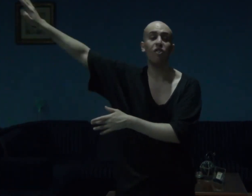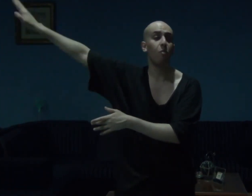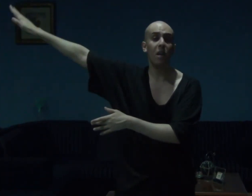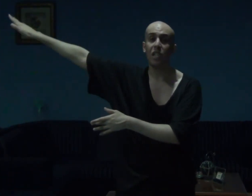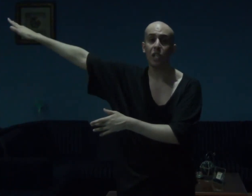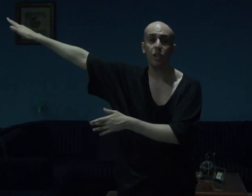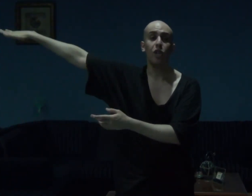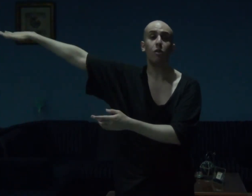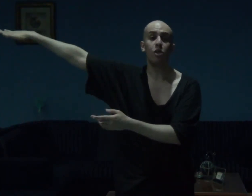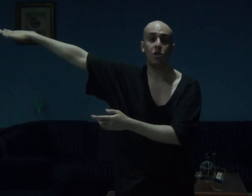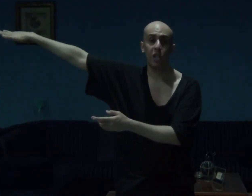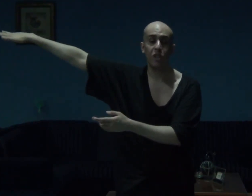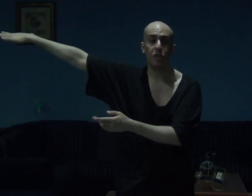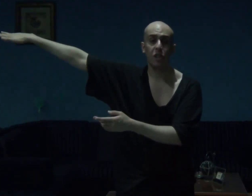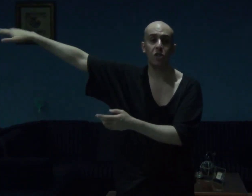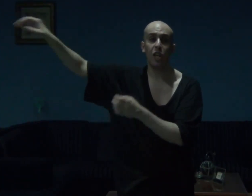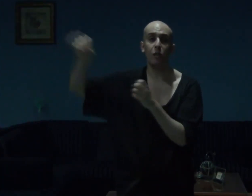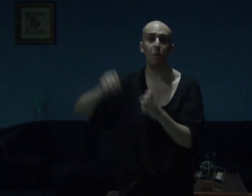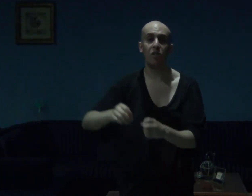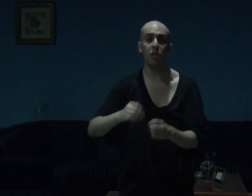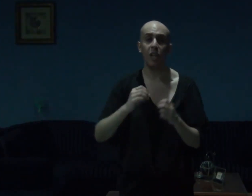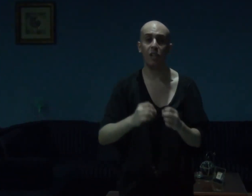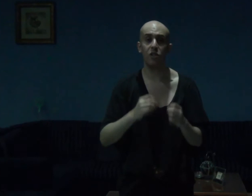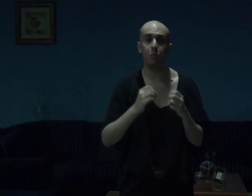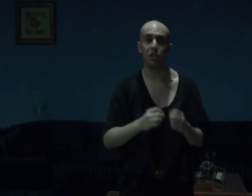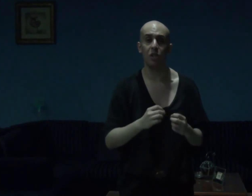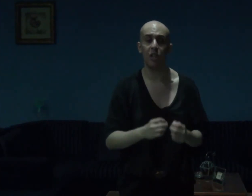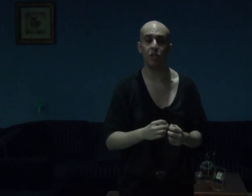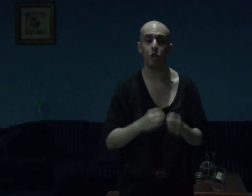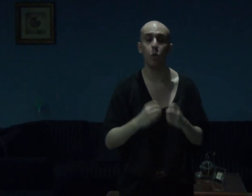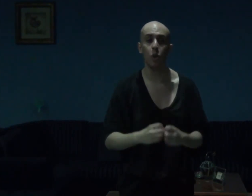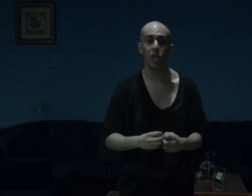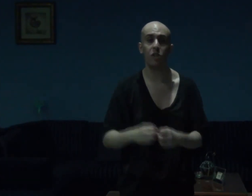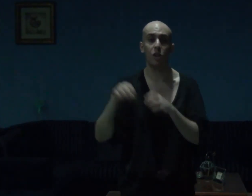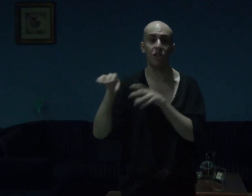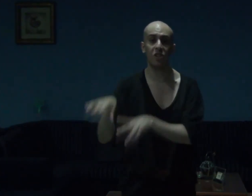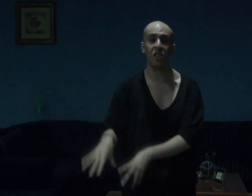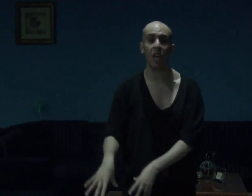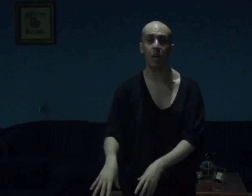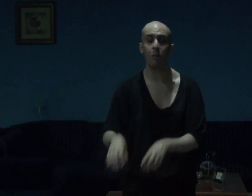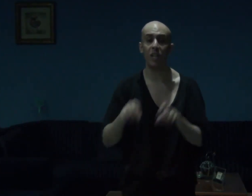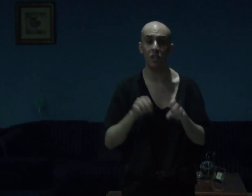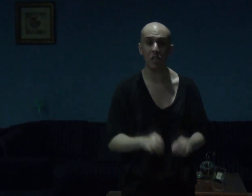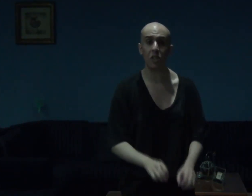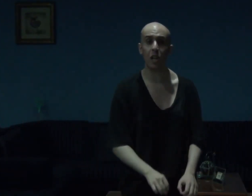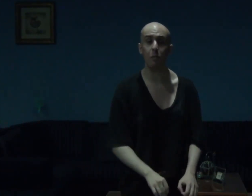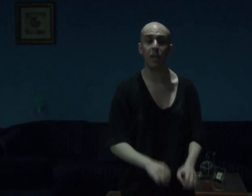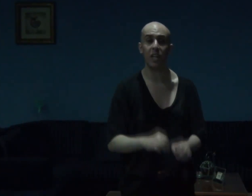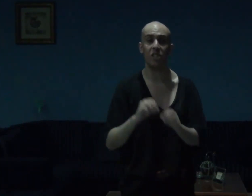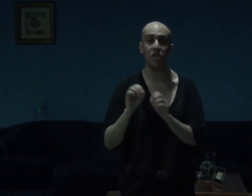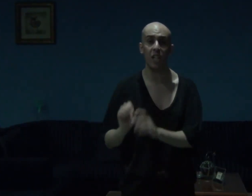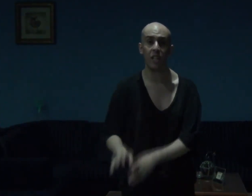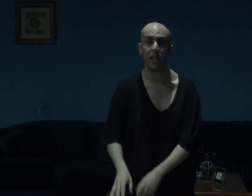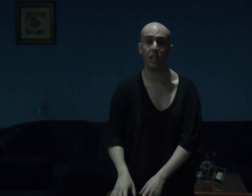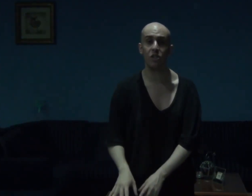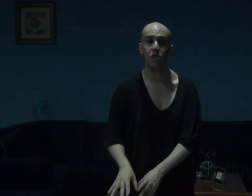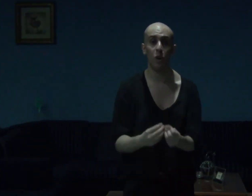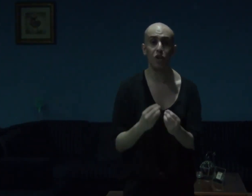of many, neuroscientists, and mental health specialists, who worked, on this game, and this game, guys and gals, was